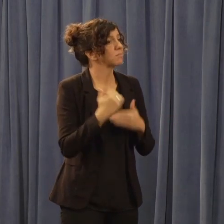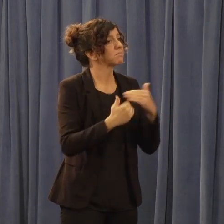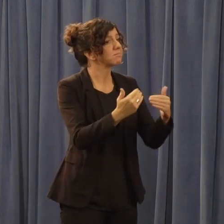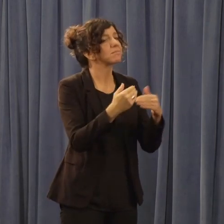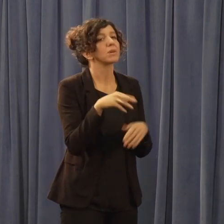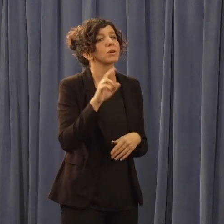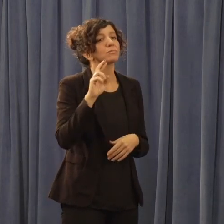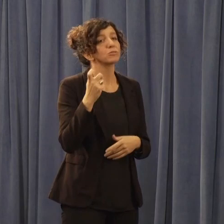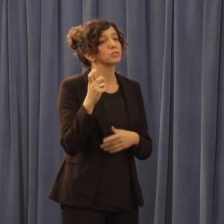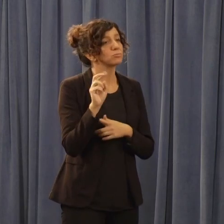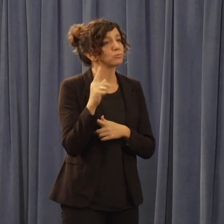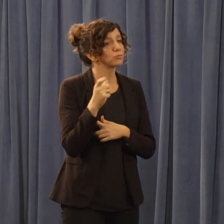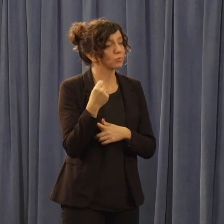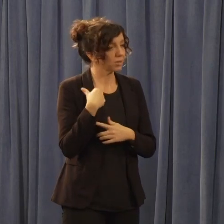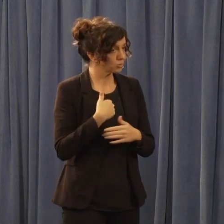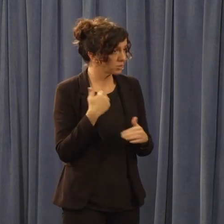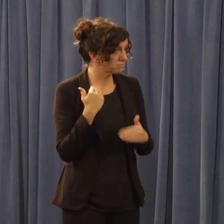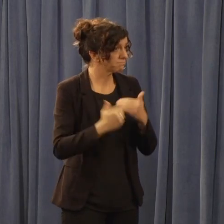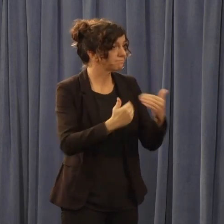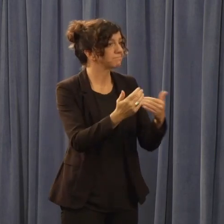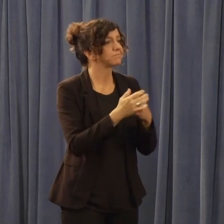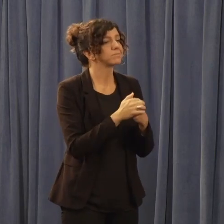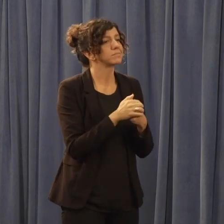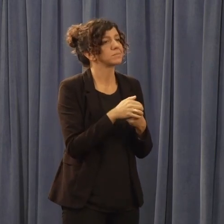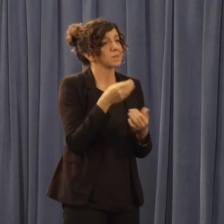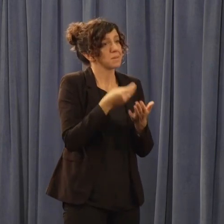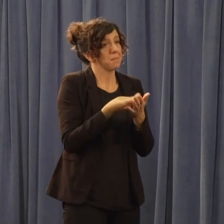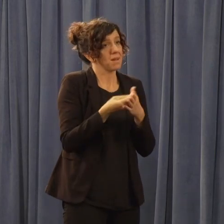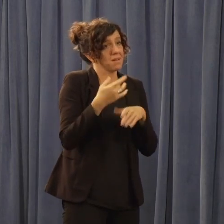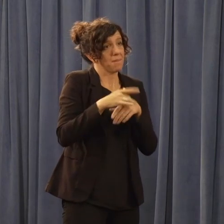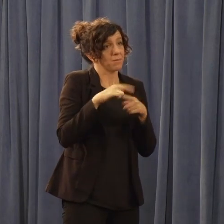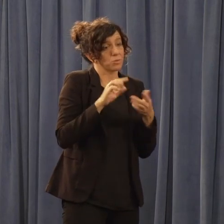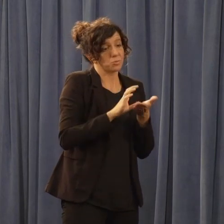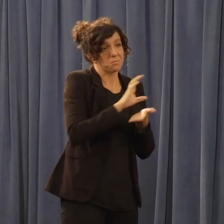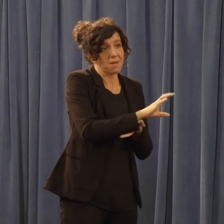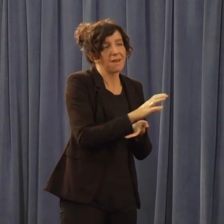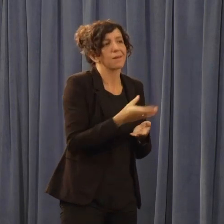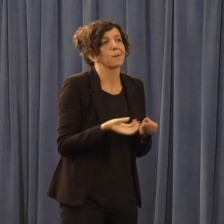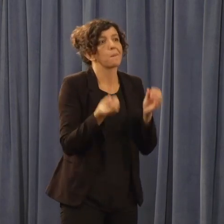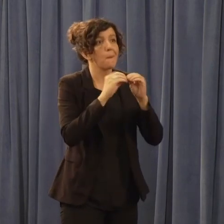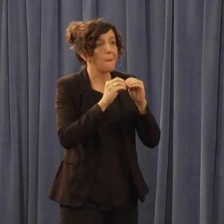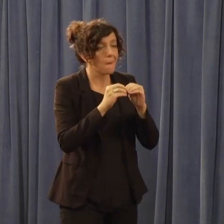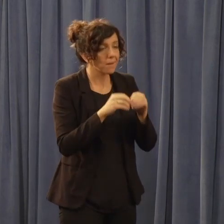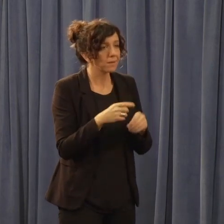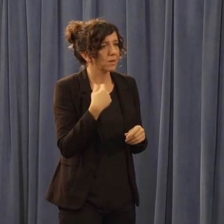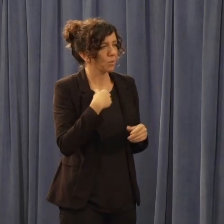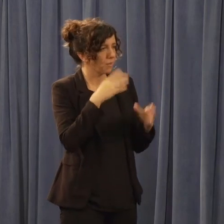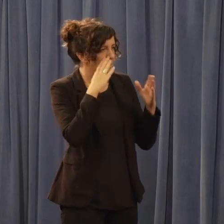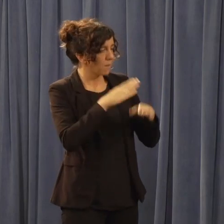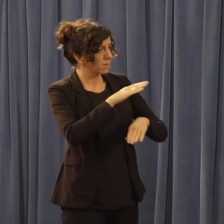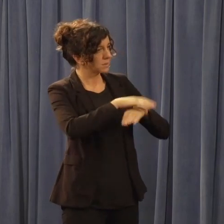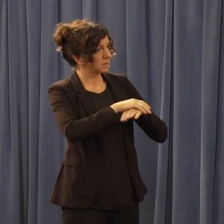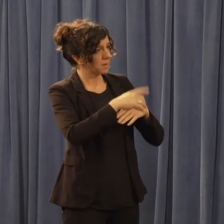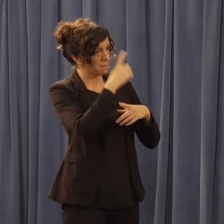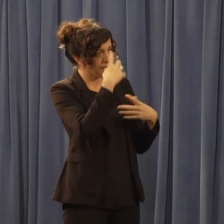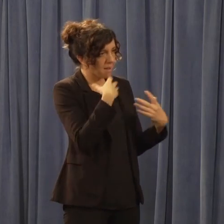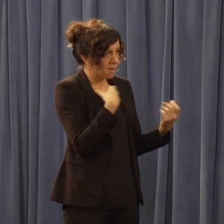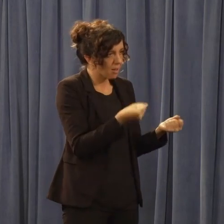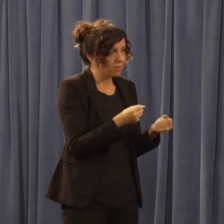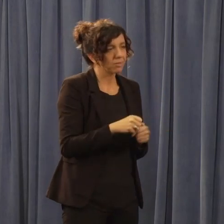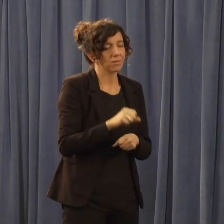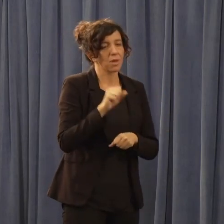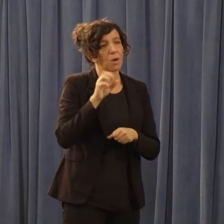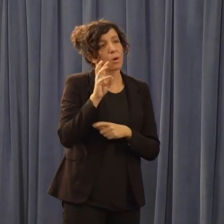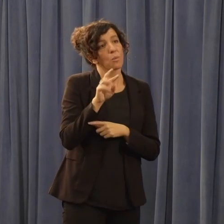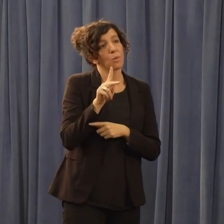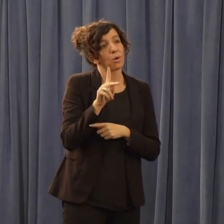talk more about that. We deepened those subsidies. We focused on value-paced payments and mental health and workforce. This year,